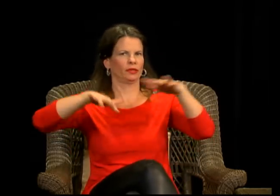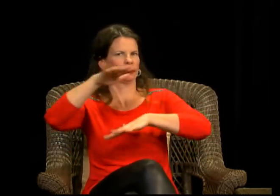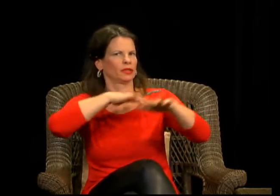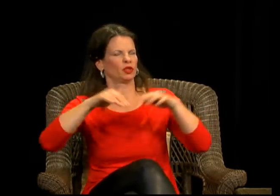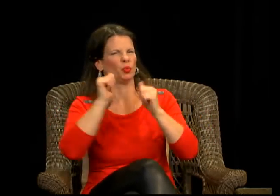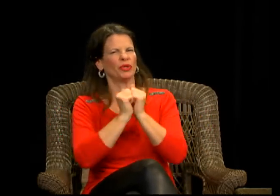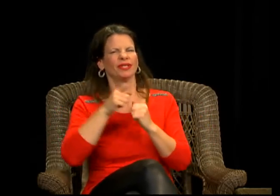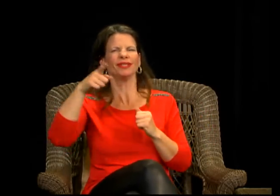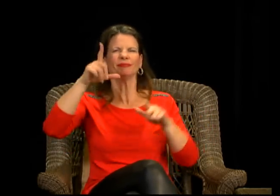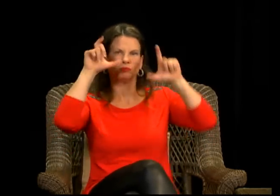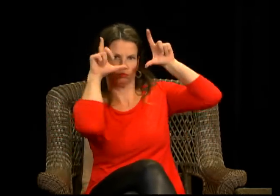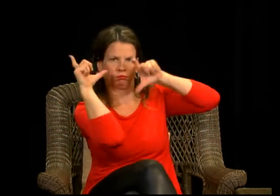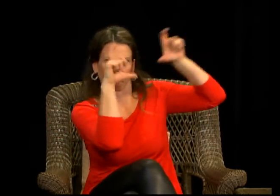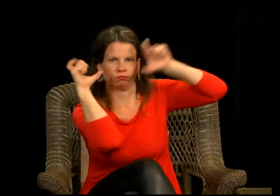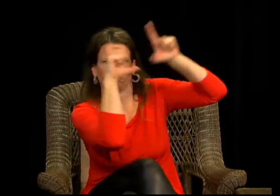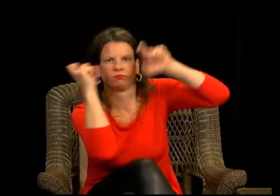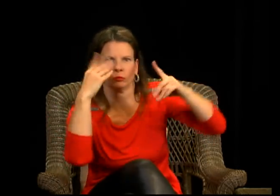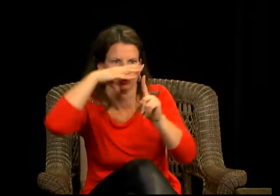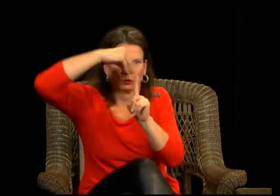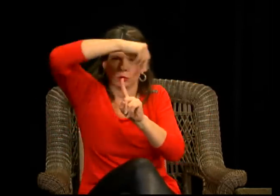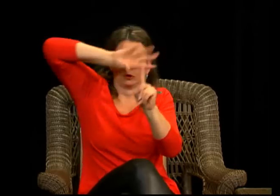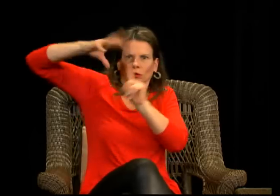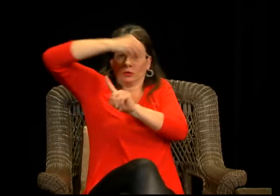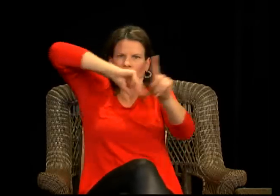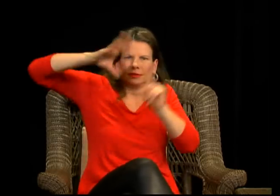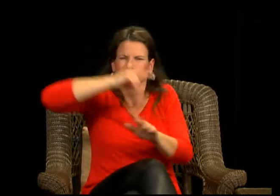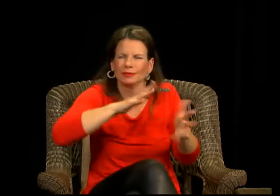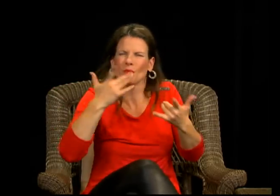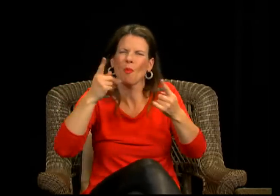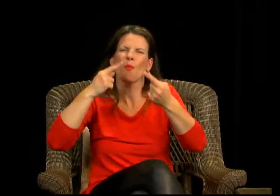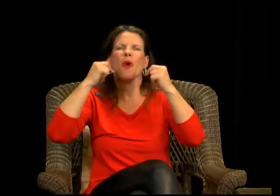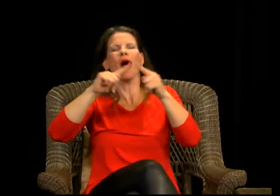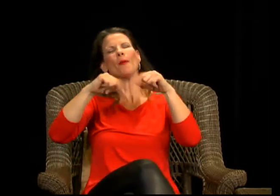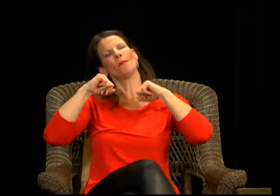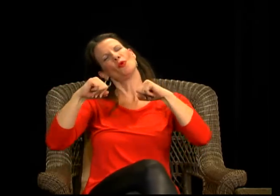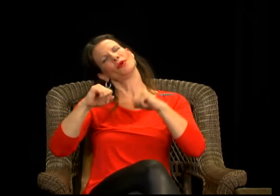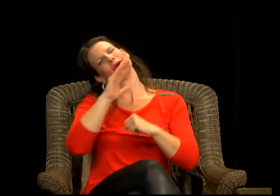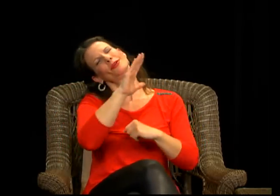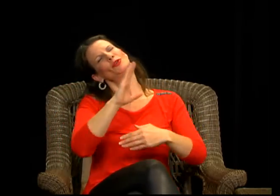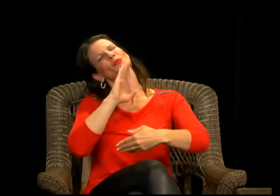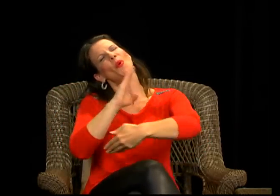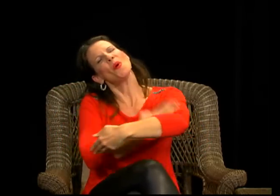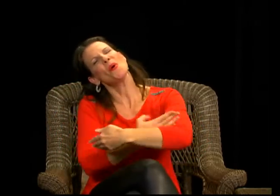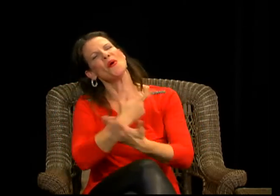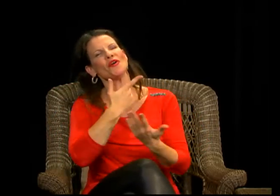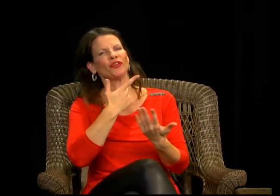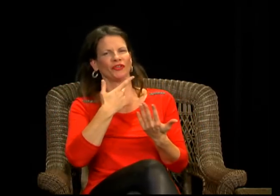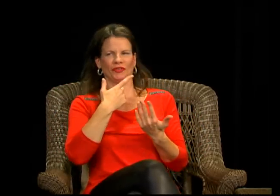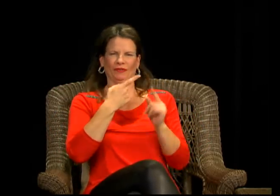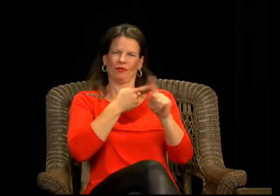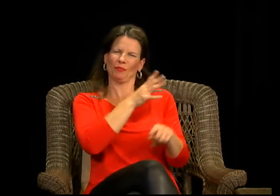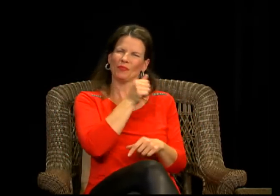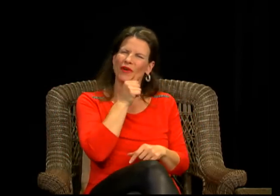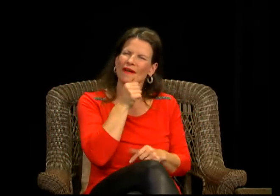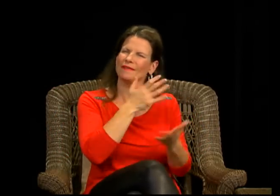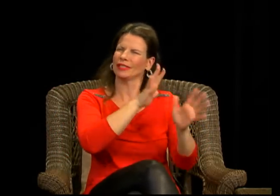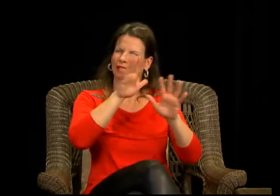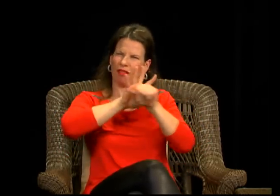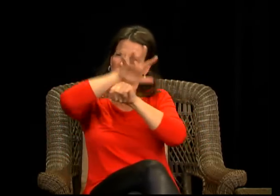from the foster system and she's been dealing with the paparazzi and the media trying to get pictures of